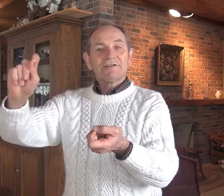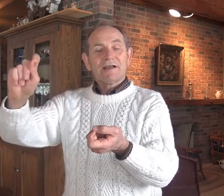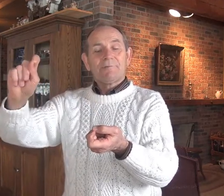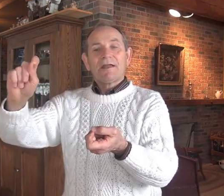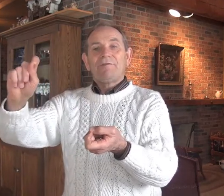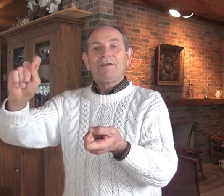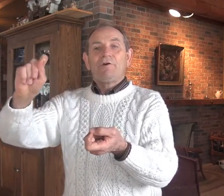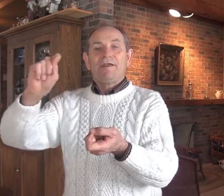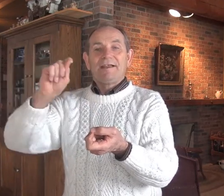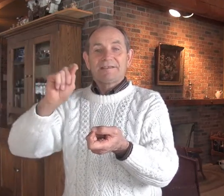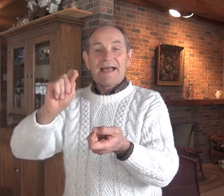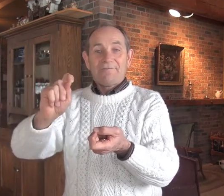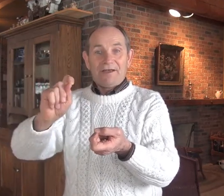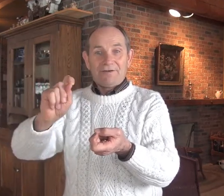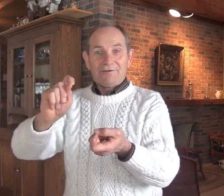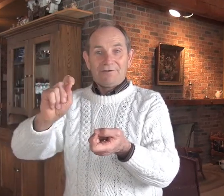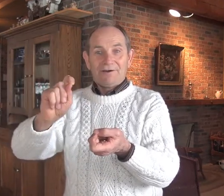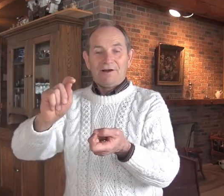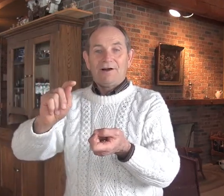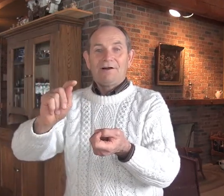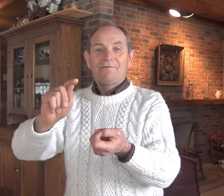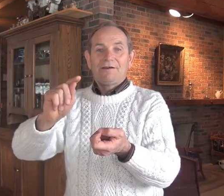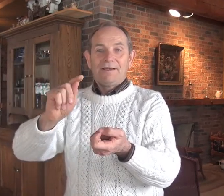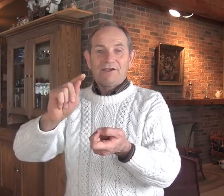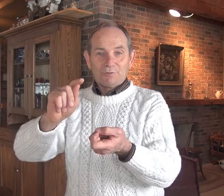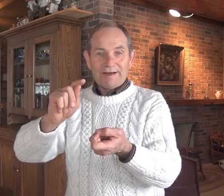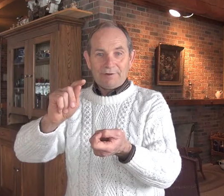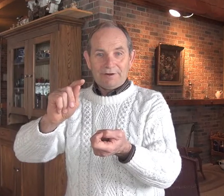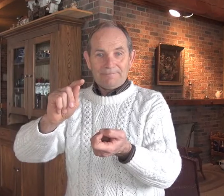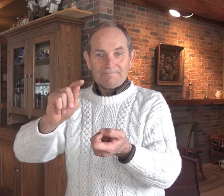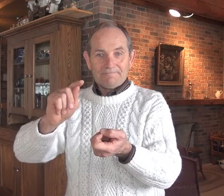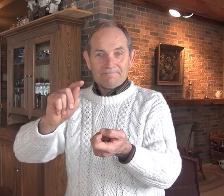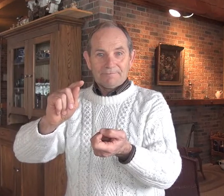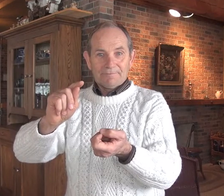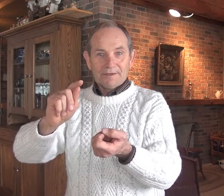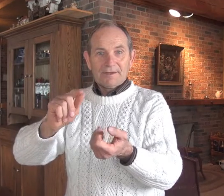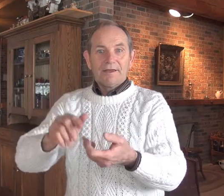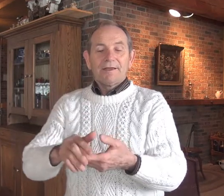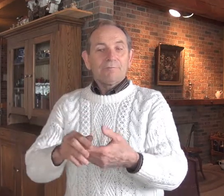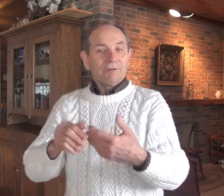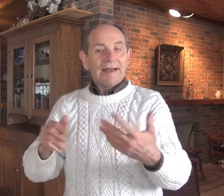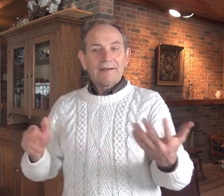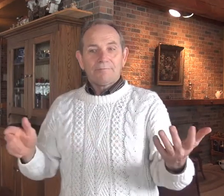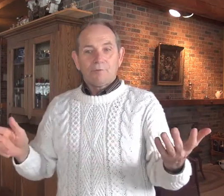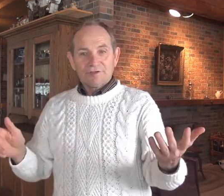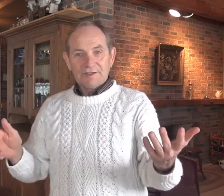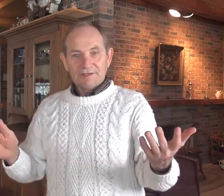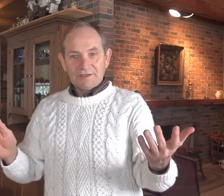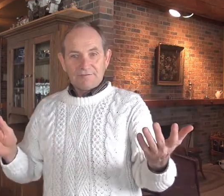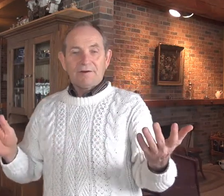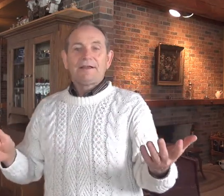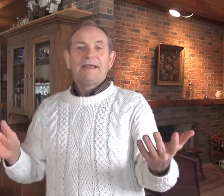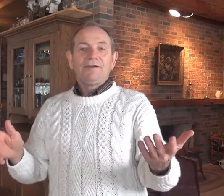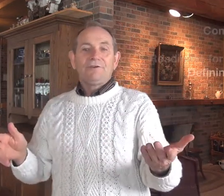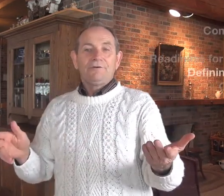come, they know the exact value of his rent equity. Planning process is very key too.